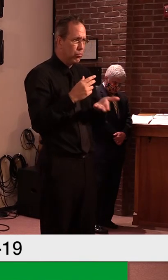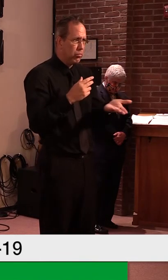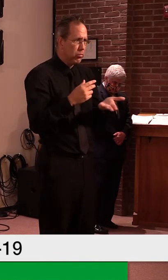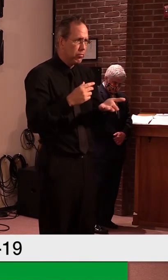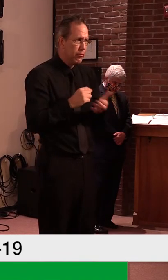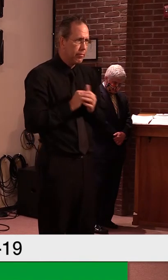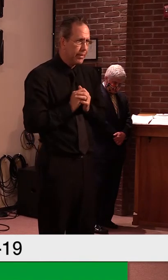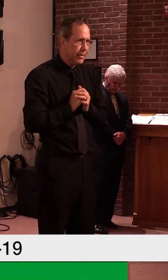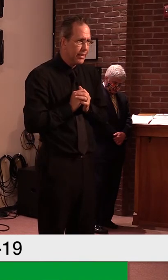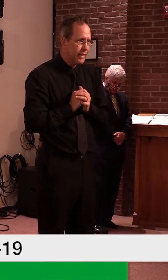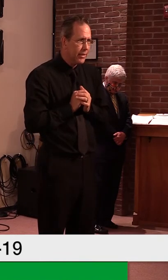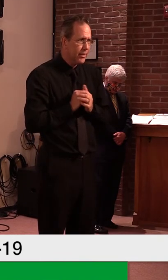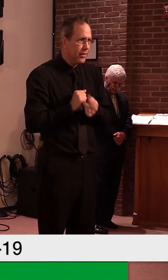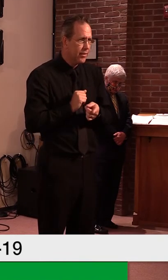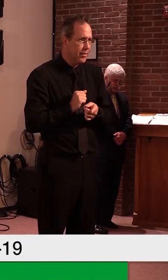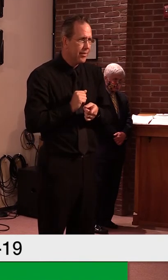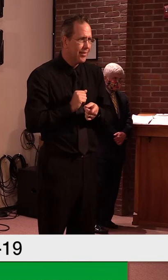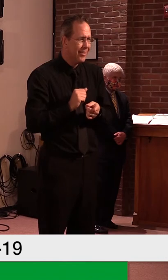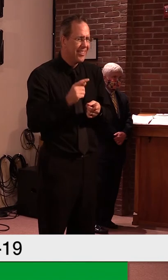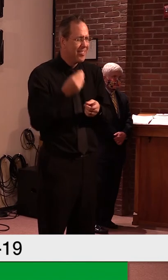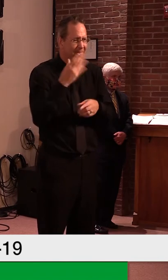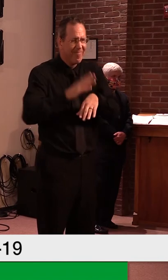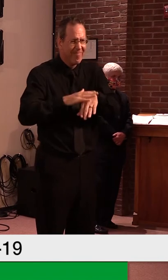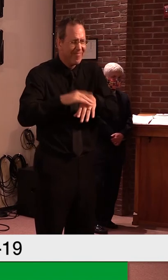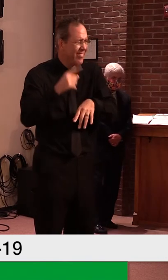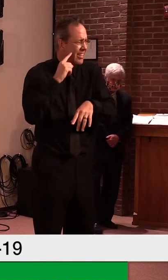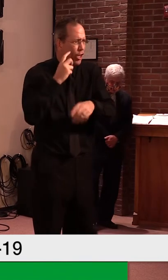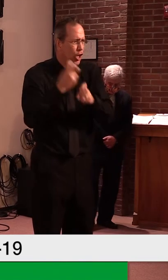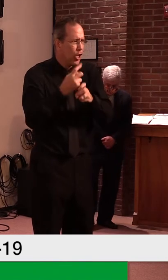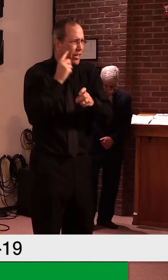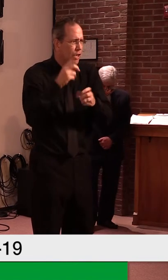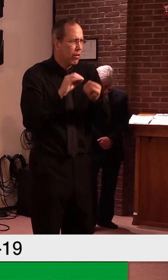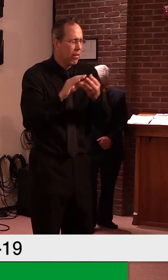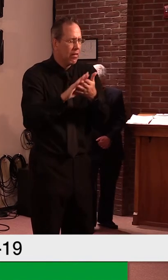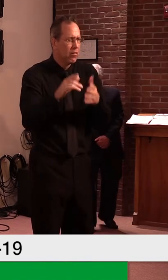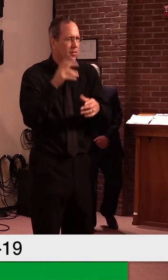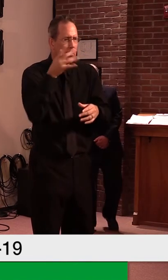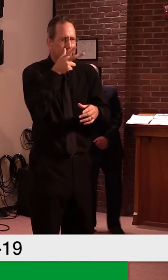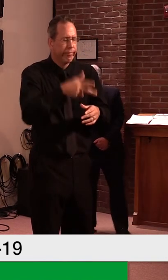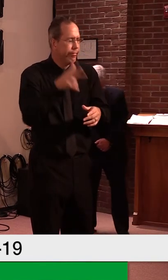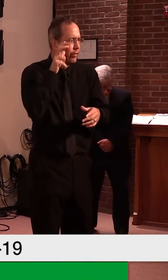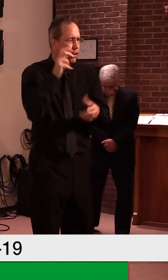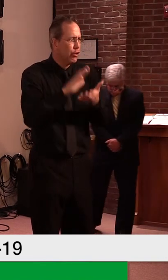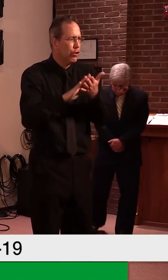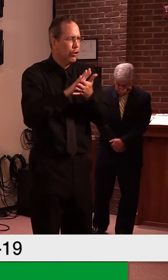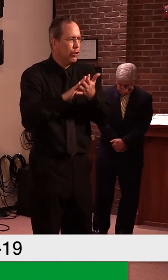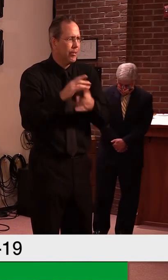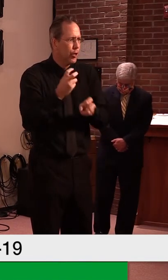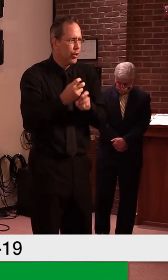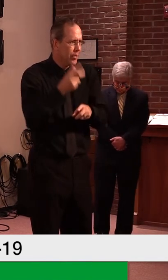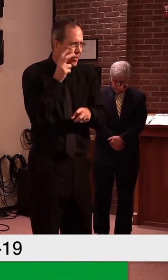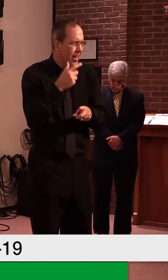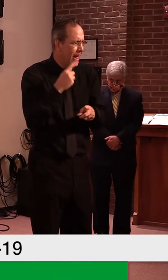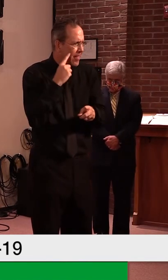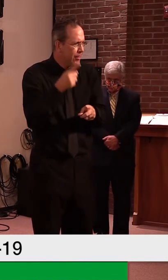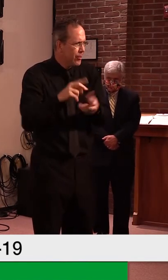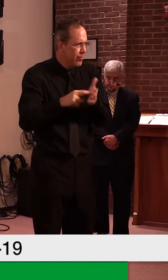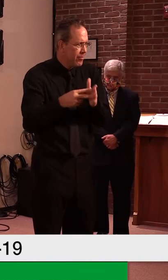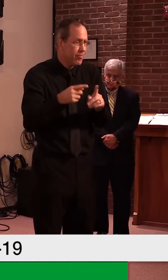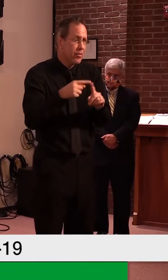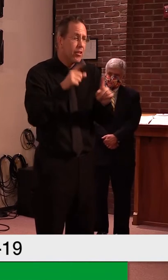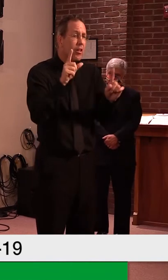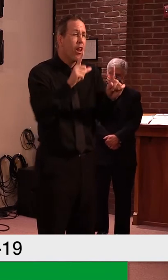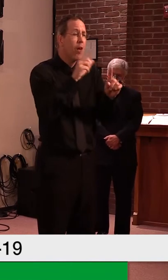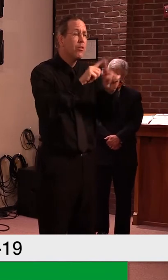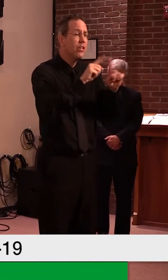I'm sorry, it's very broken up today, but the libraries, um, maybe are, are operating very differently from one